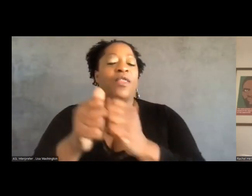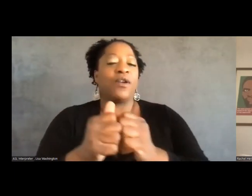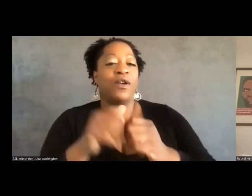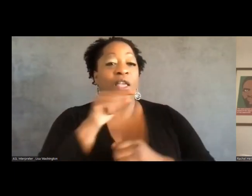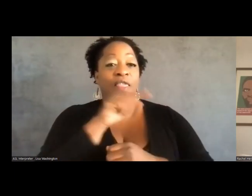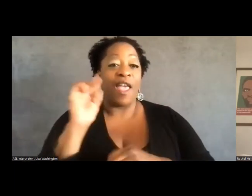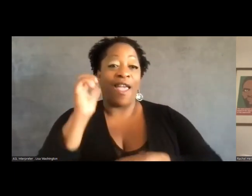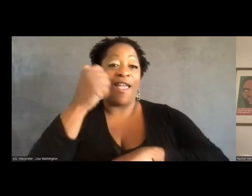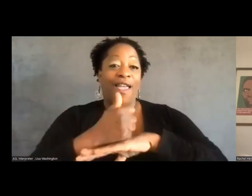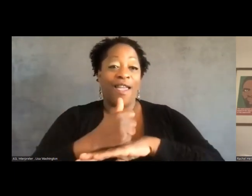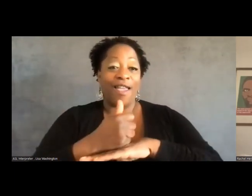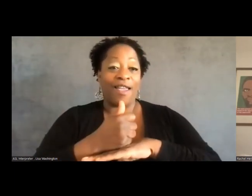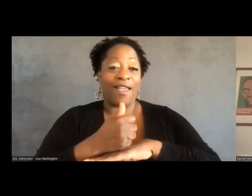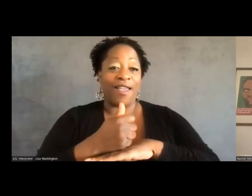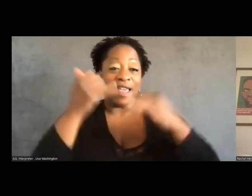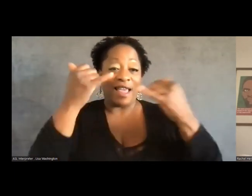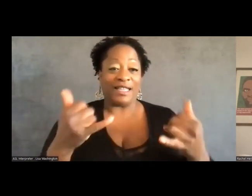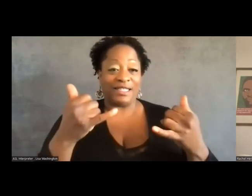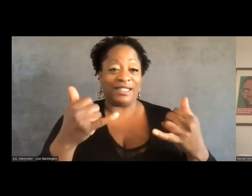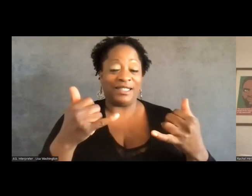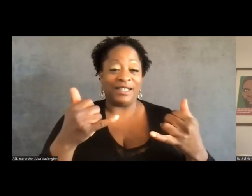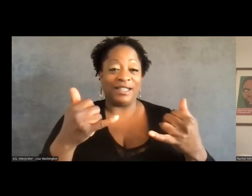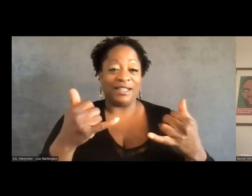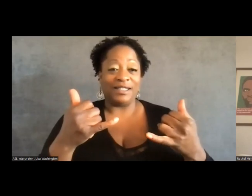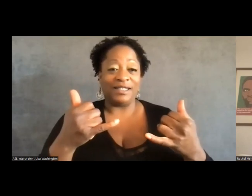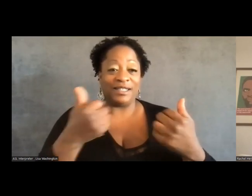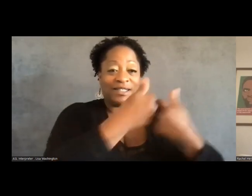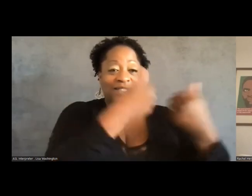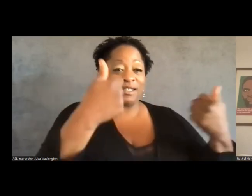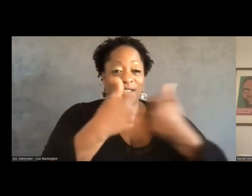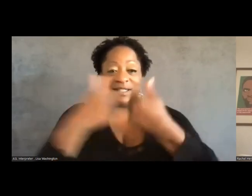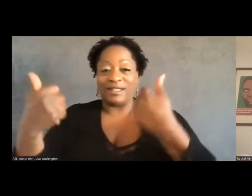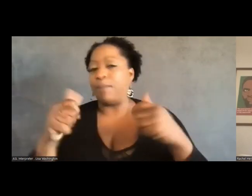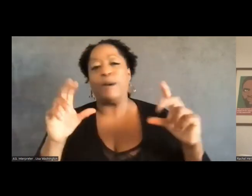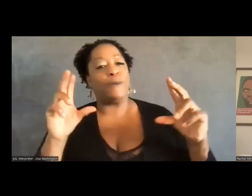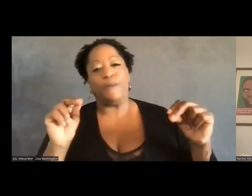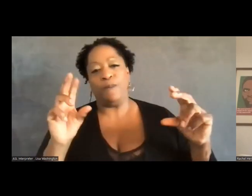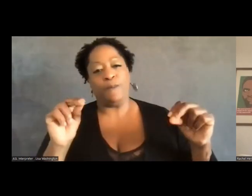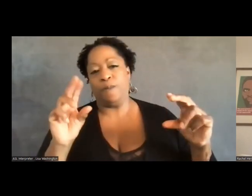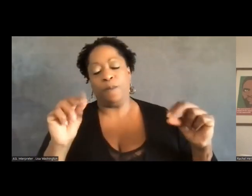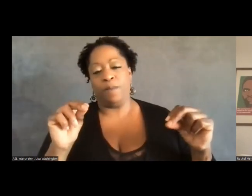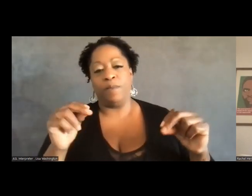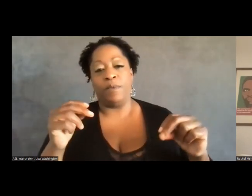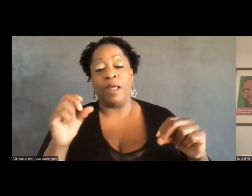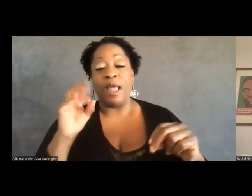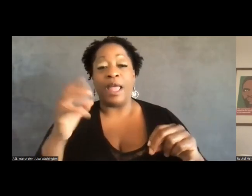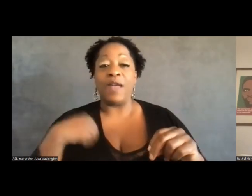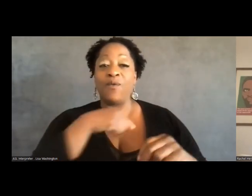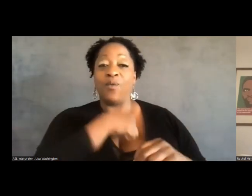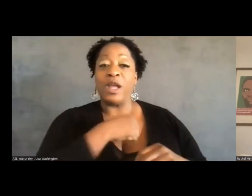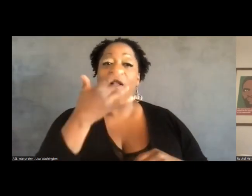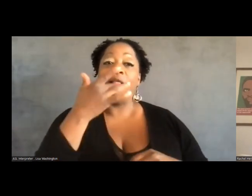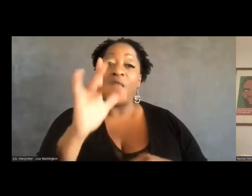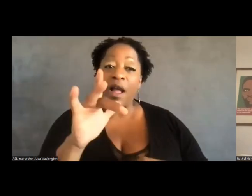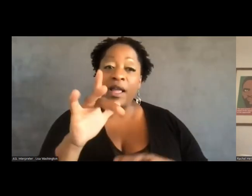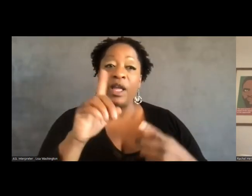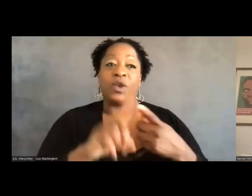separately, right? So if we should be so lucky as to